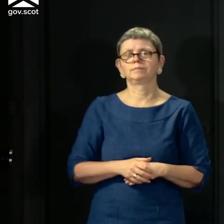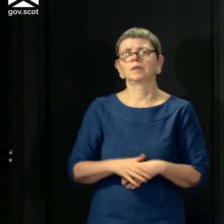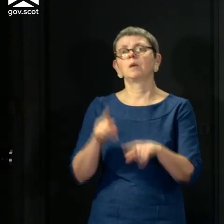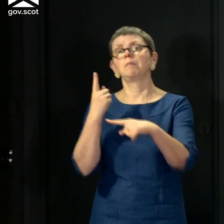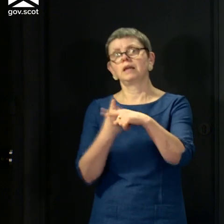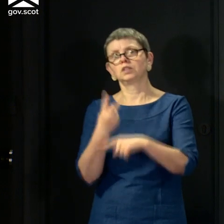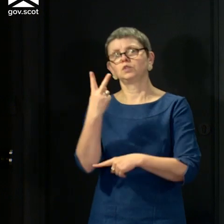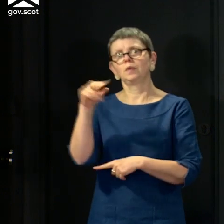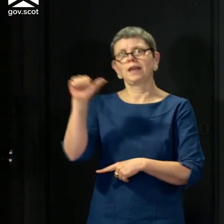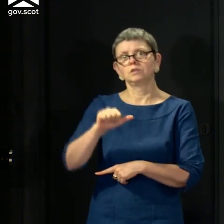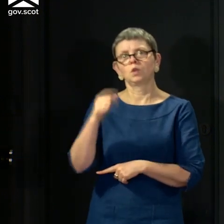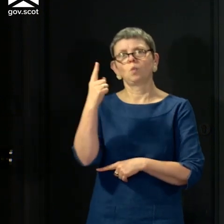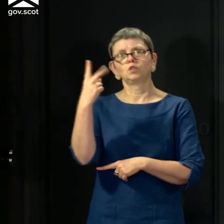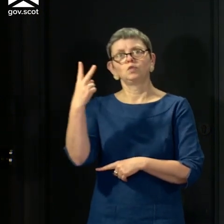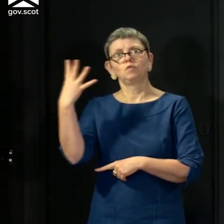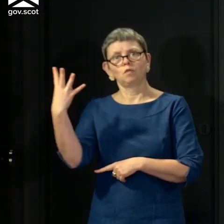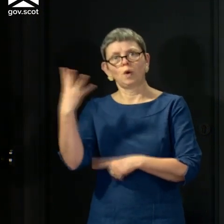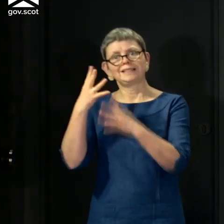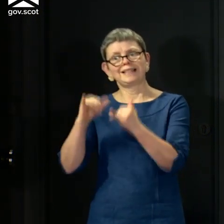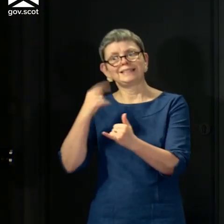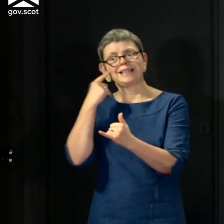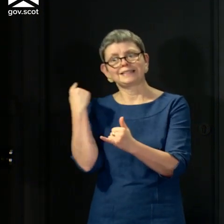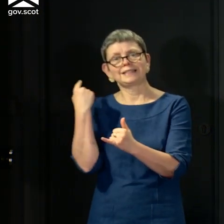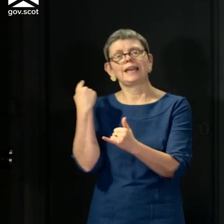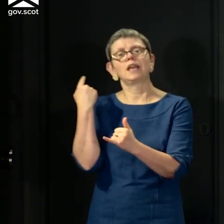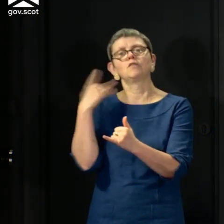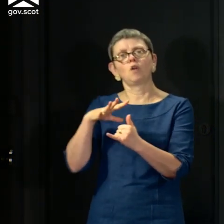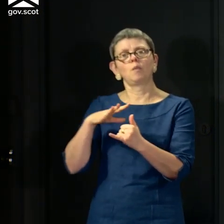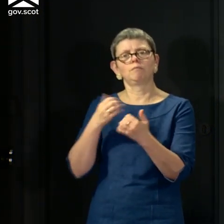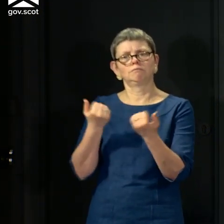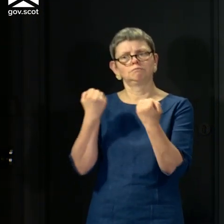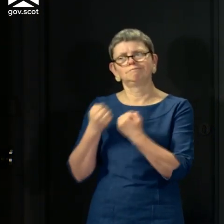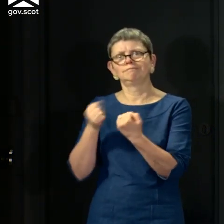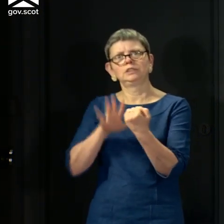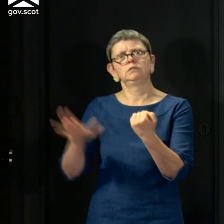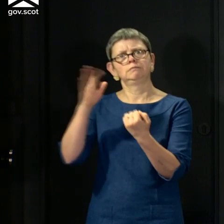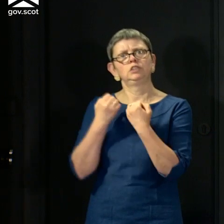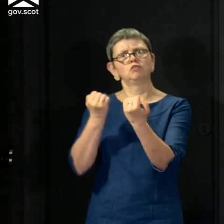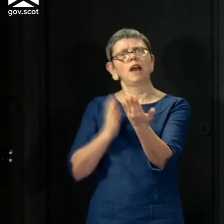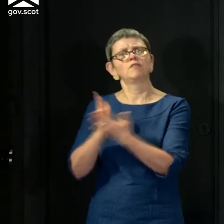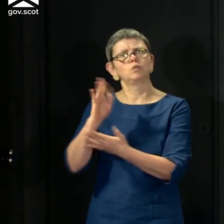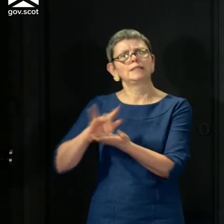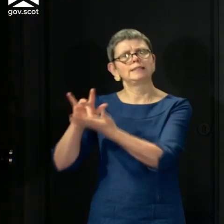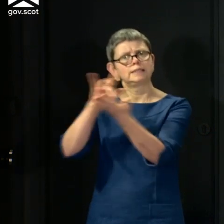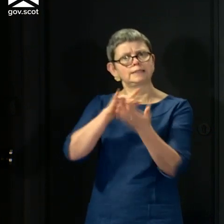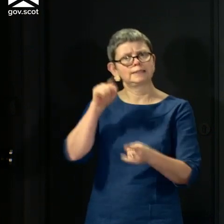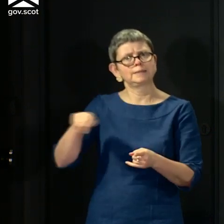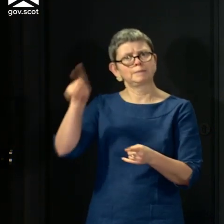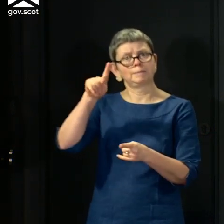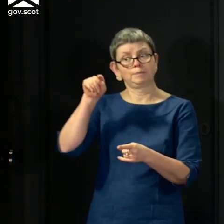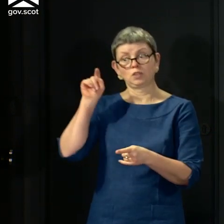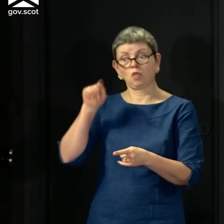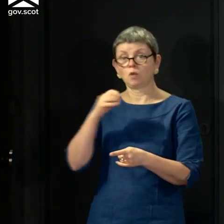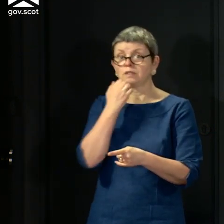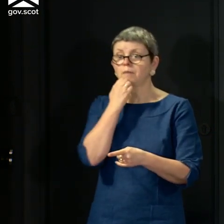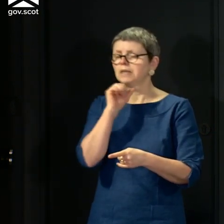,124 tests were carried out yesterday at the regional drive-through testing centres. Now, these figures have not previously